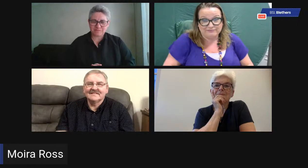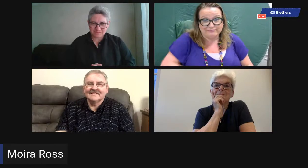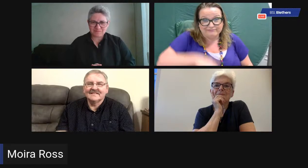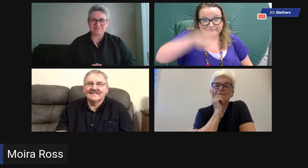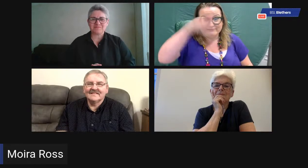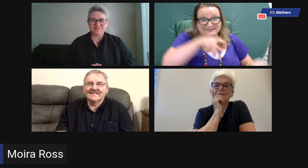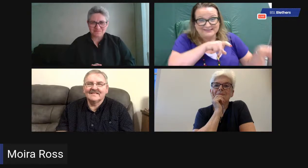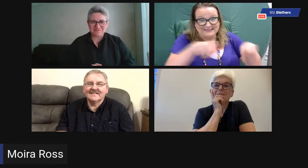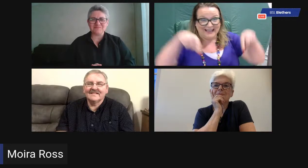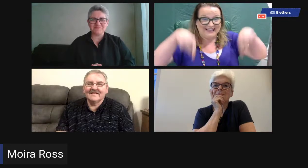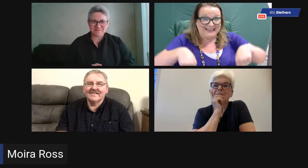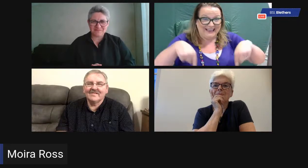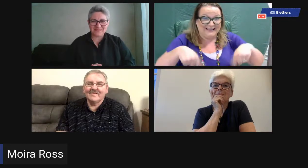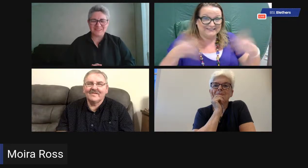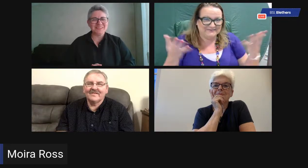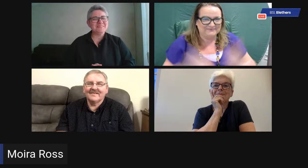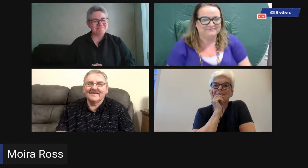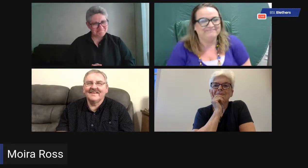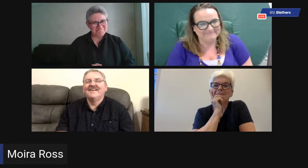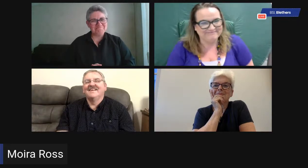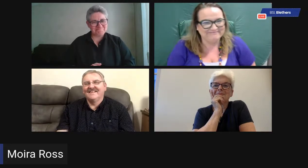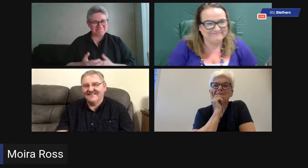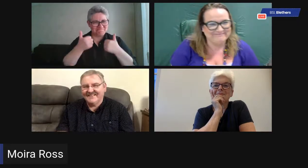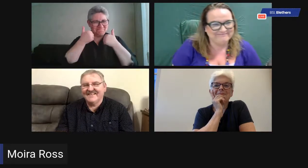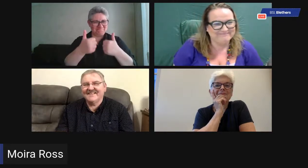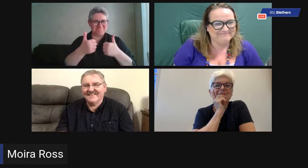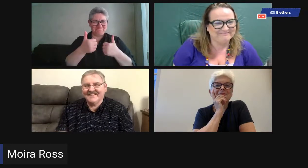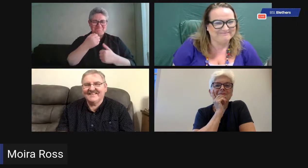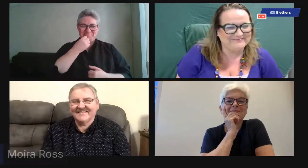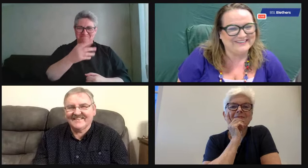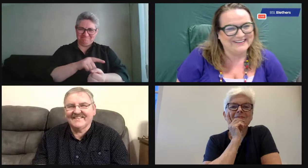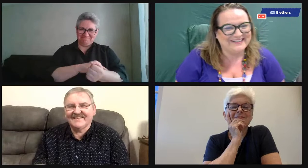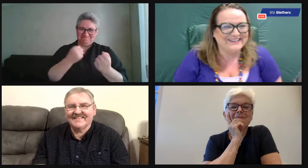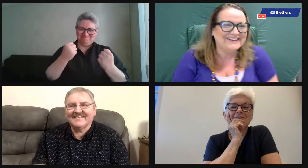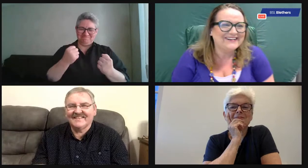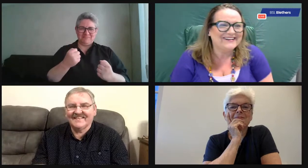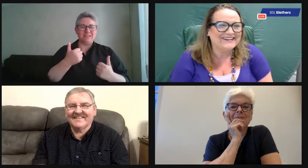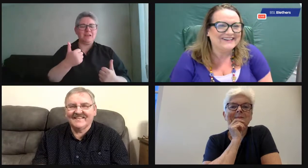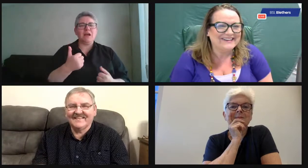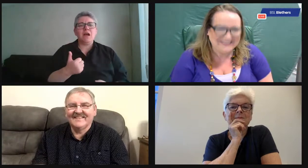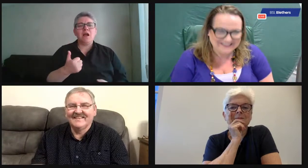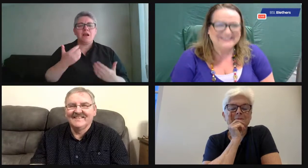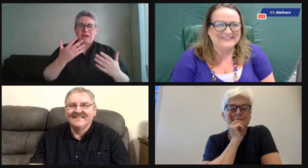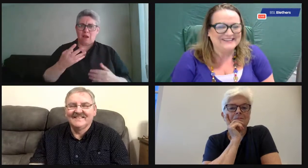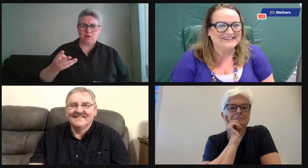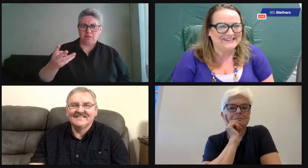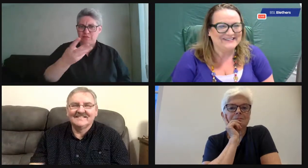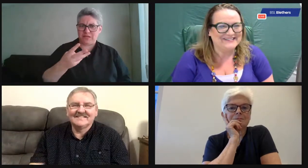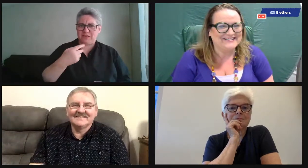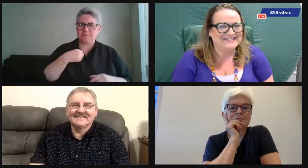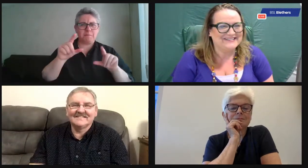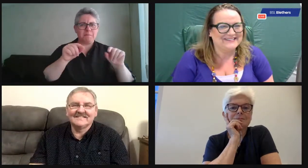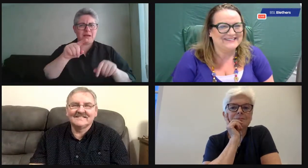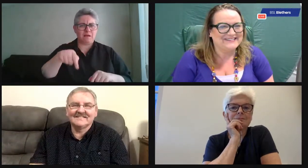Ross. I was born and bred in Glasgow and I'm still here. That's a bit. Great. That's a strong start.